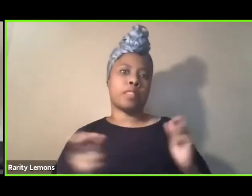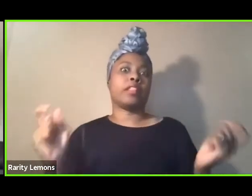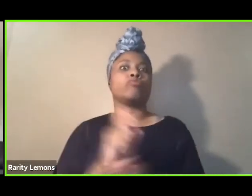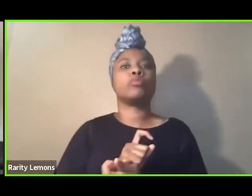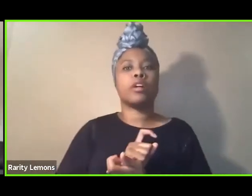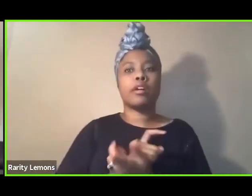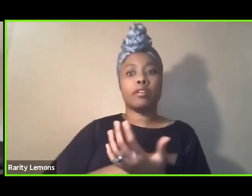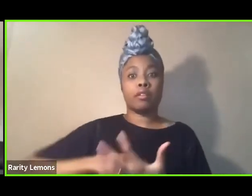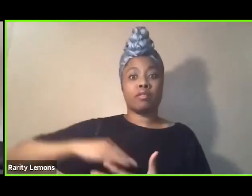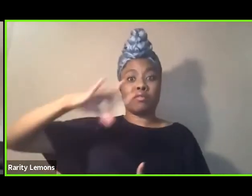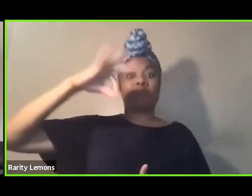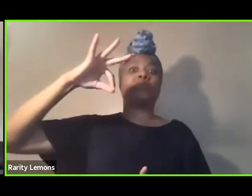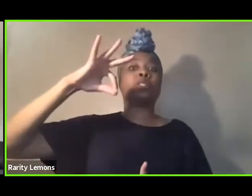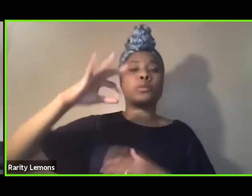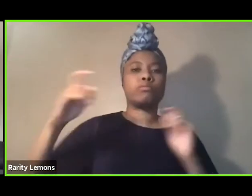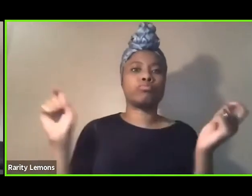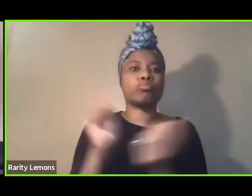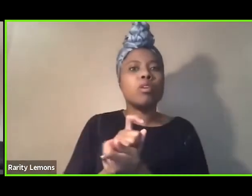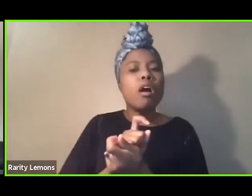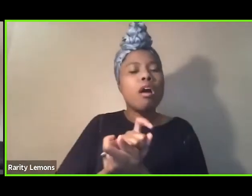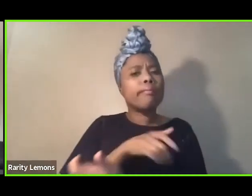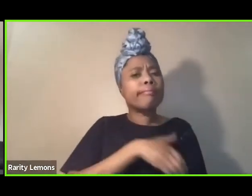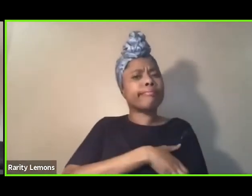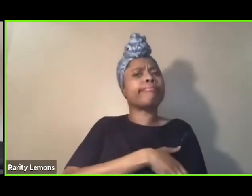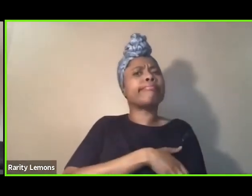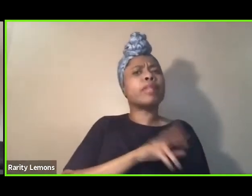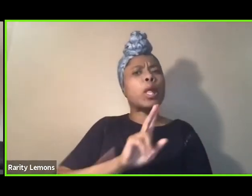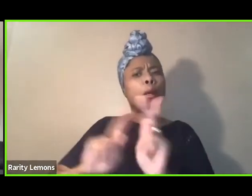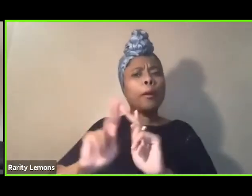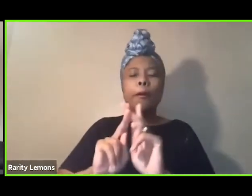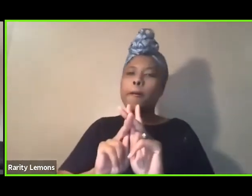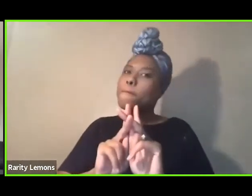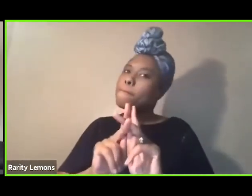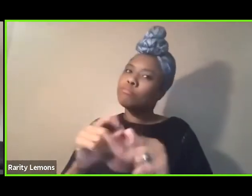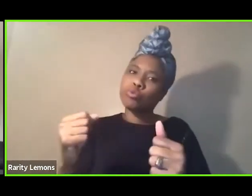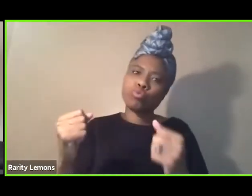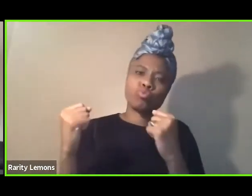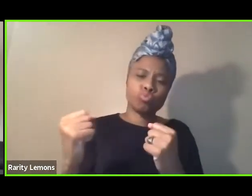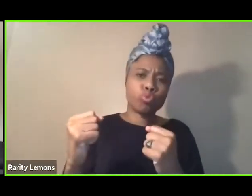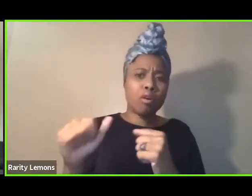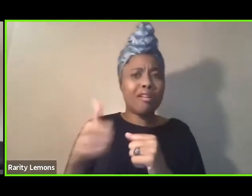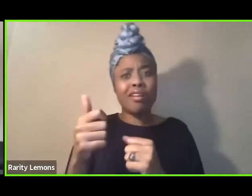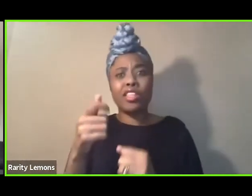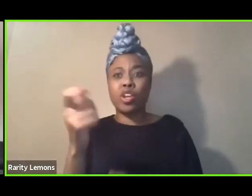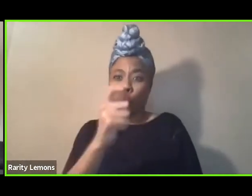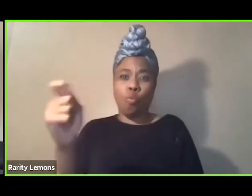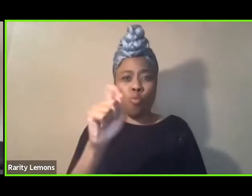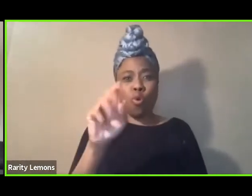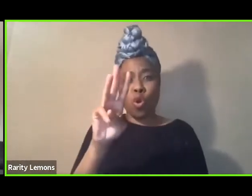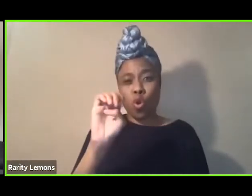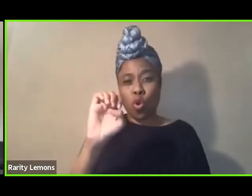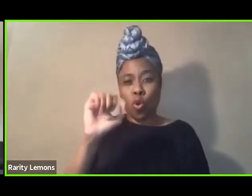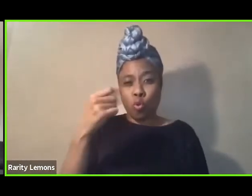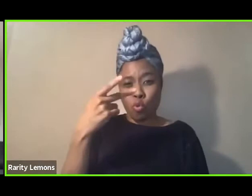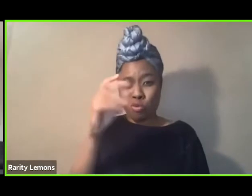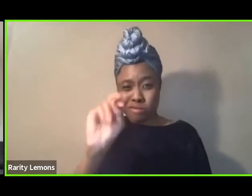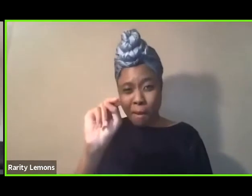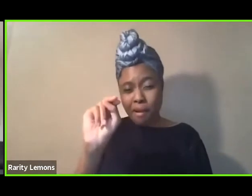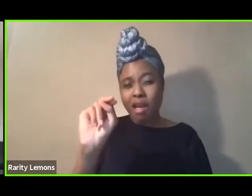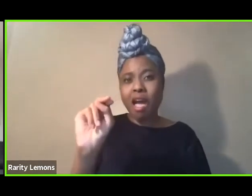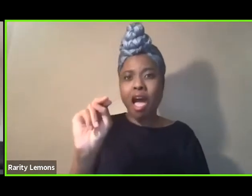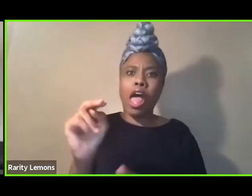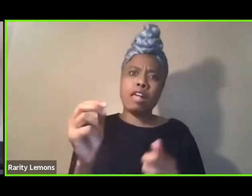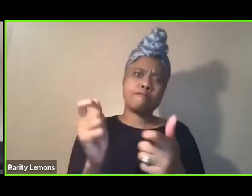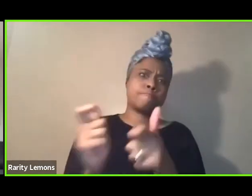spirit. The power of the people is stronger than any weapon. A people's revolution can't be stopped. We need to be weapons of